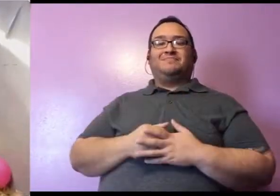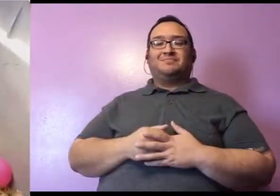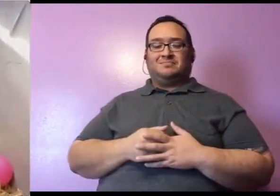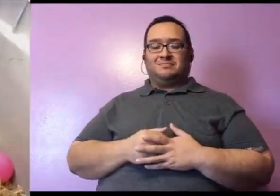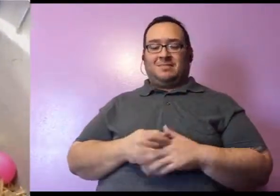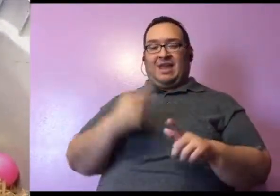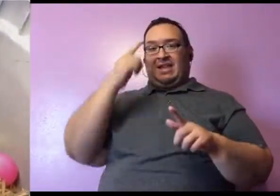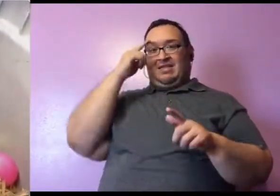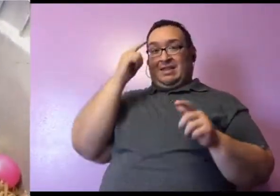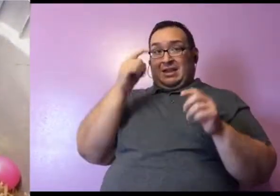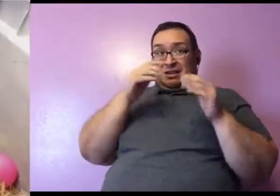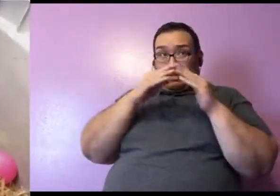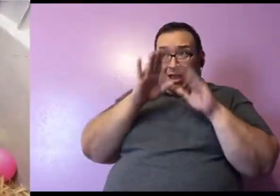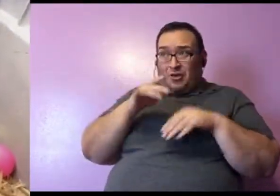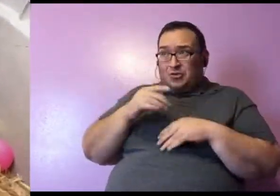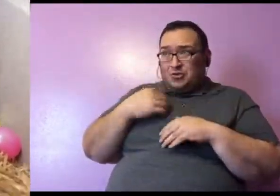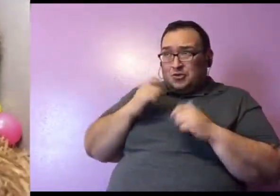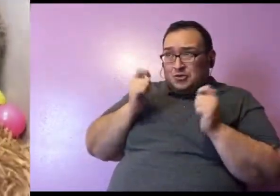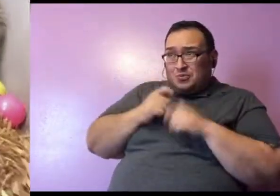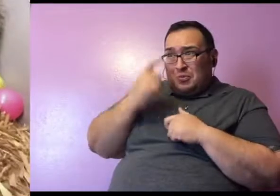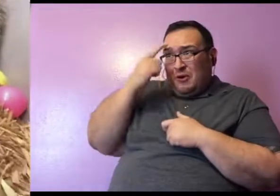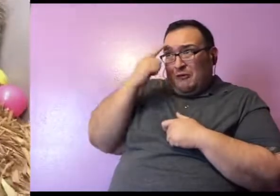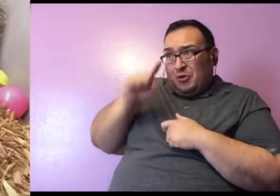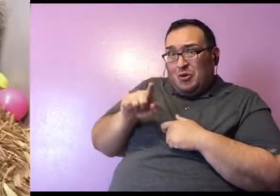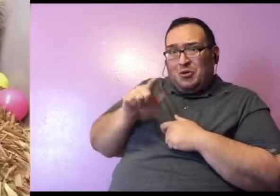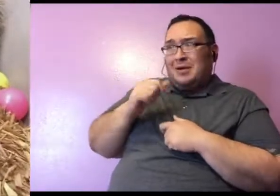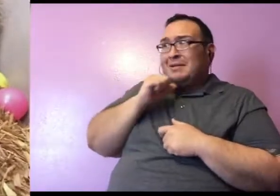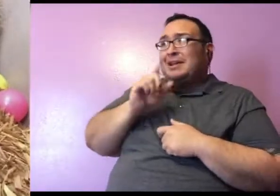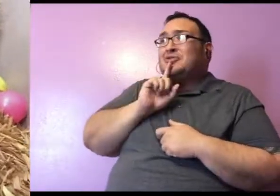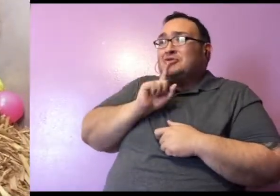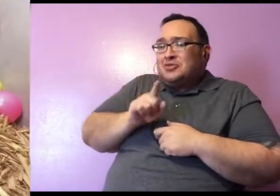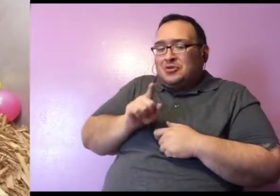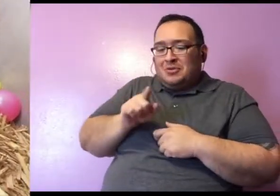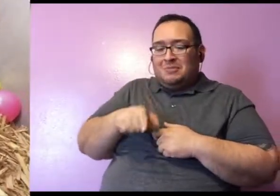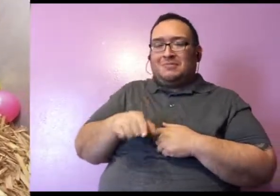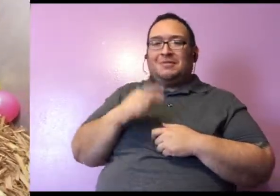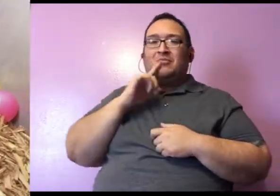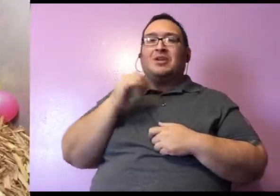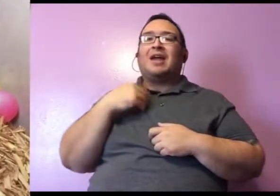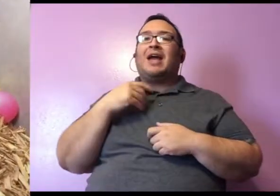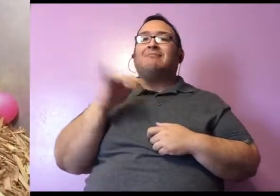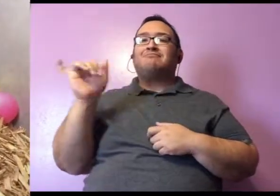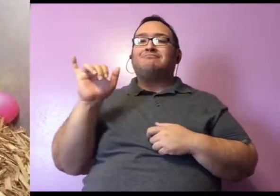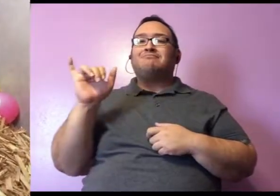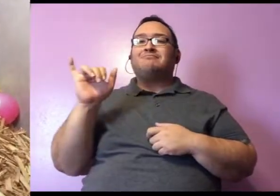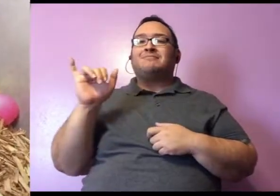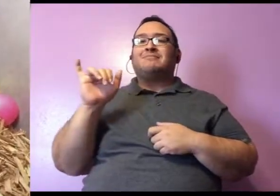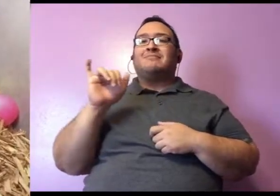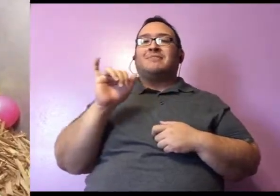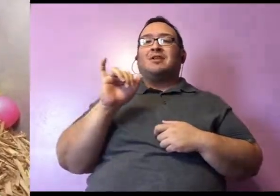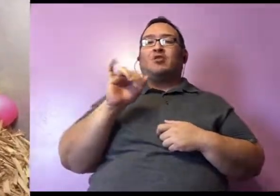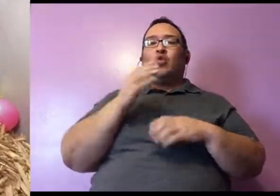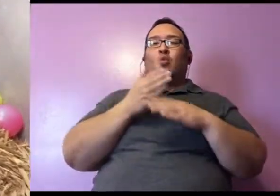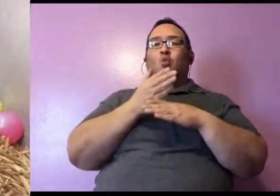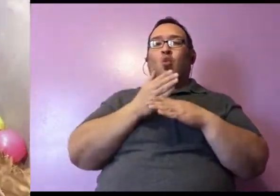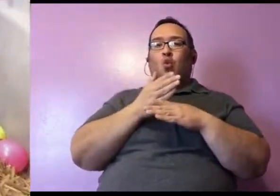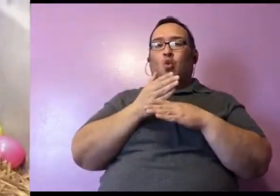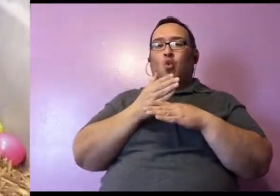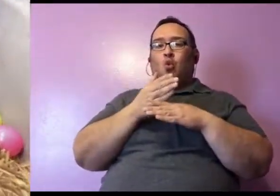I think that house is too small for you, Lucille. I'm not sure. She also has mulch tubs in her house for enrichment sometimes, so just for